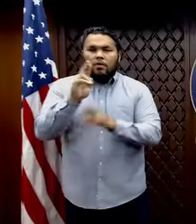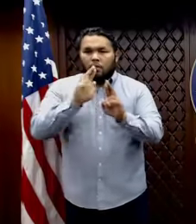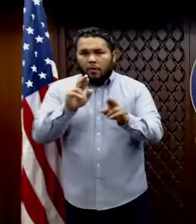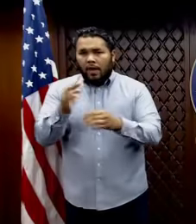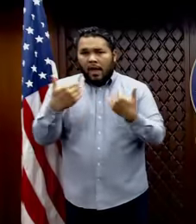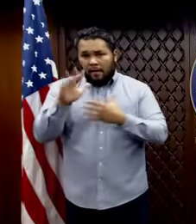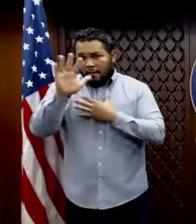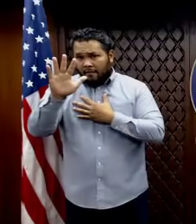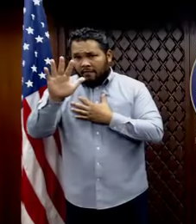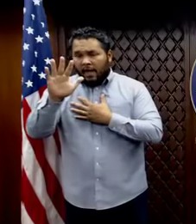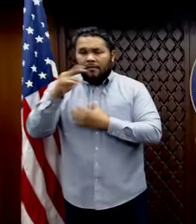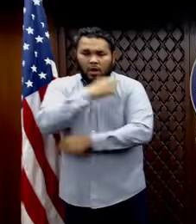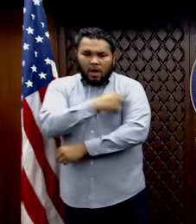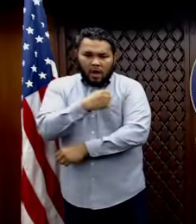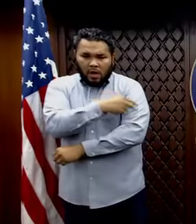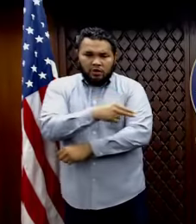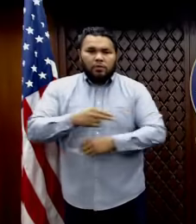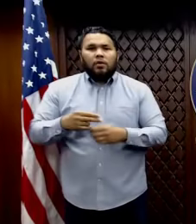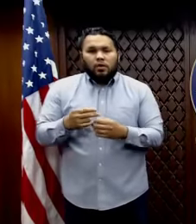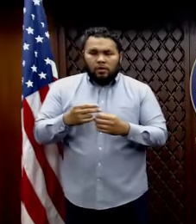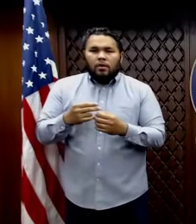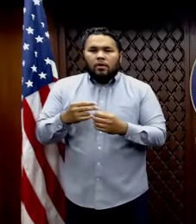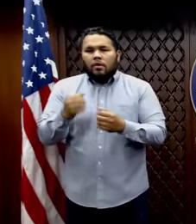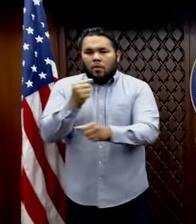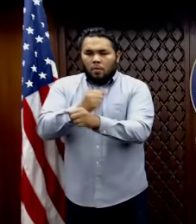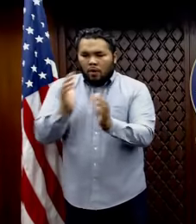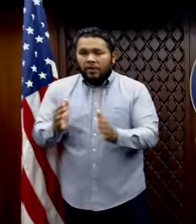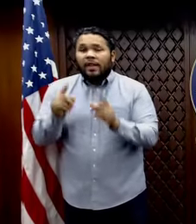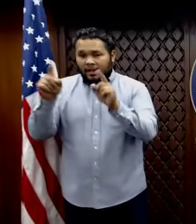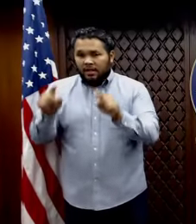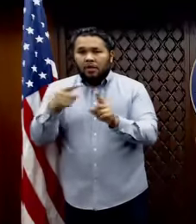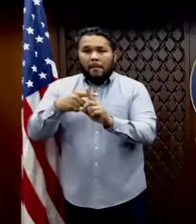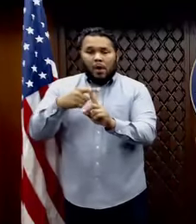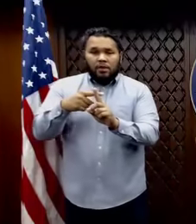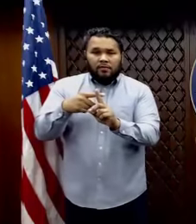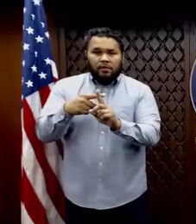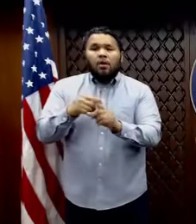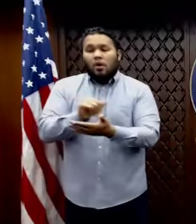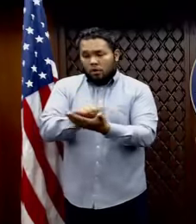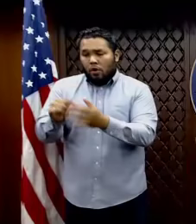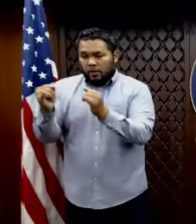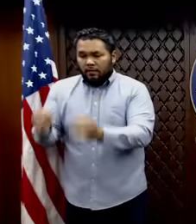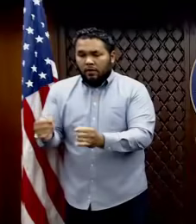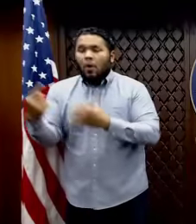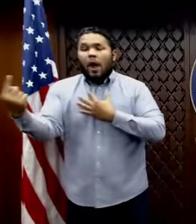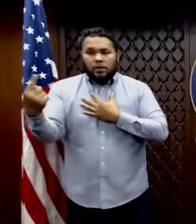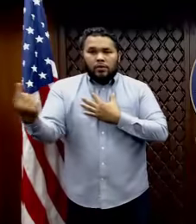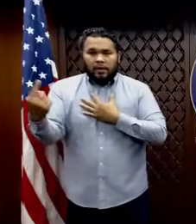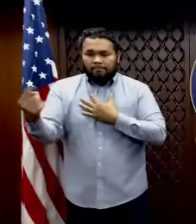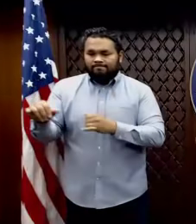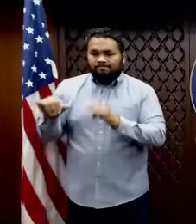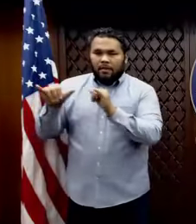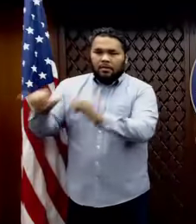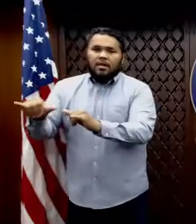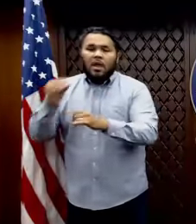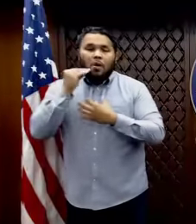employees who have tested positive for COVID. And those individuals are isolated at home. We do have